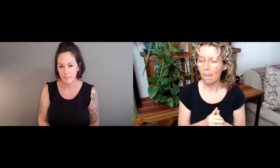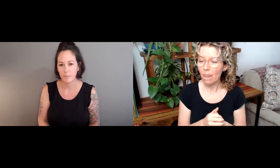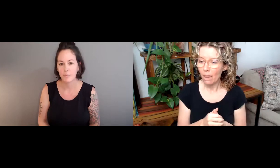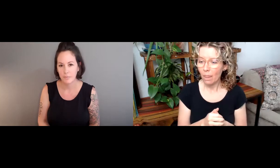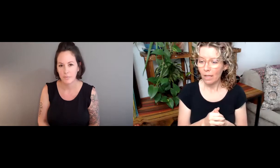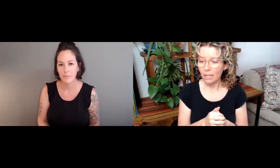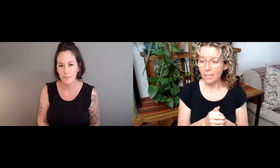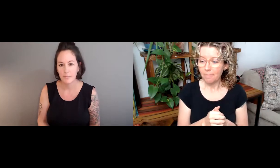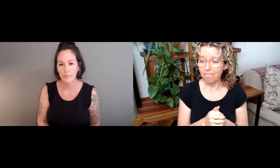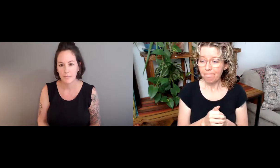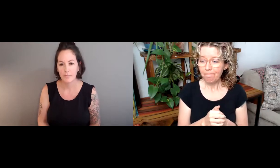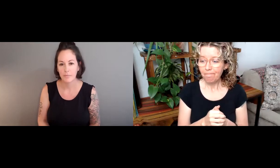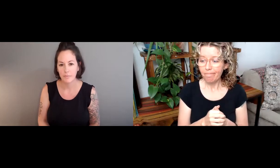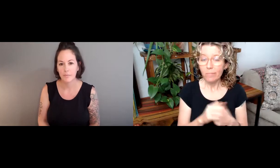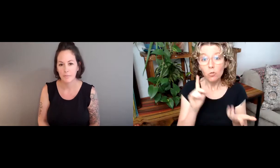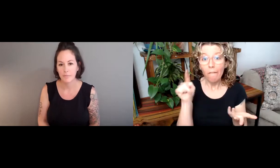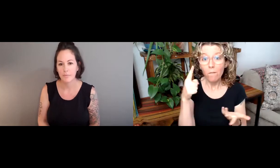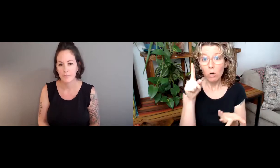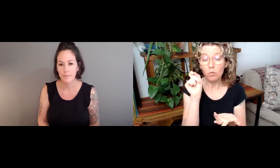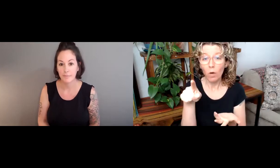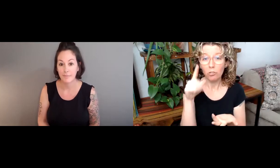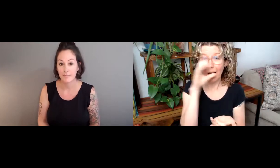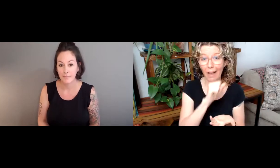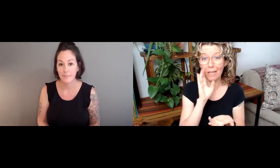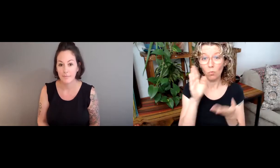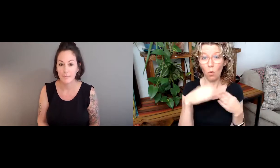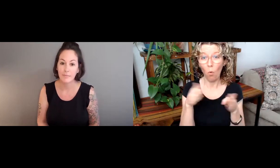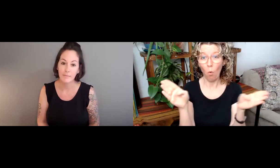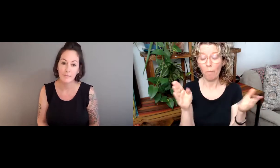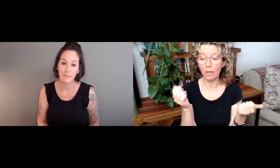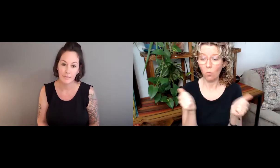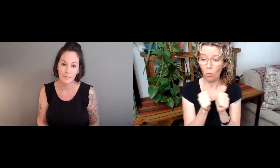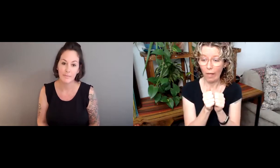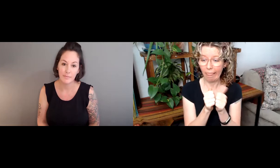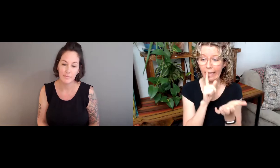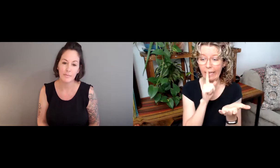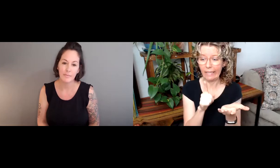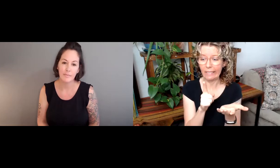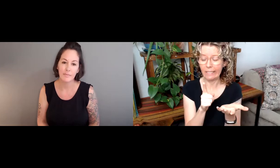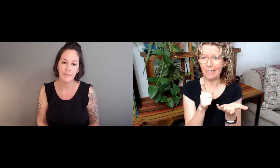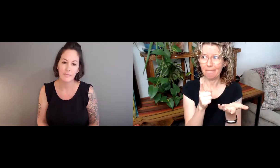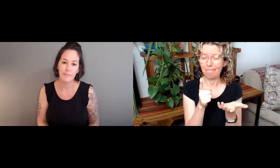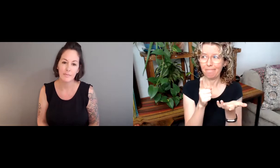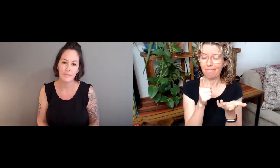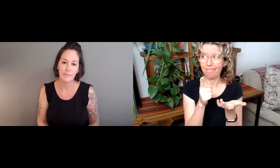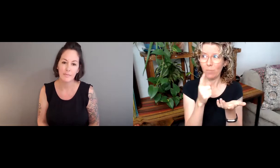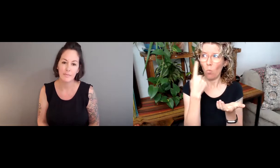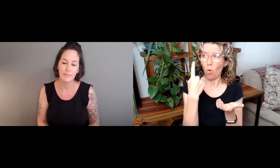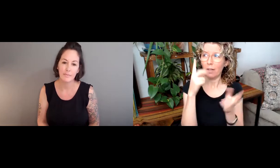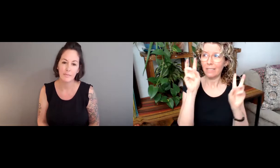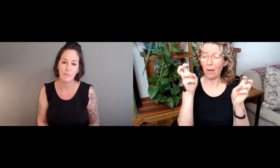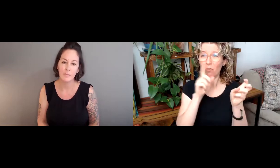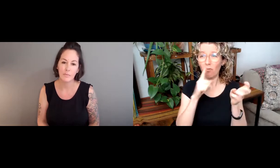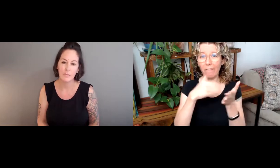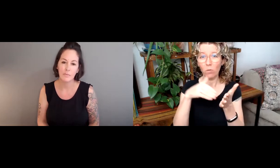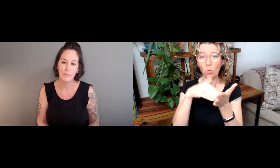documentation and collaborations in technology. So I guess what we'll open is